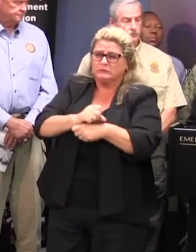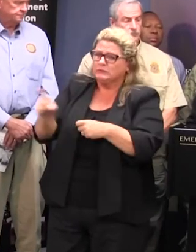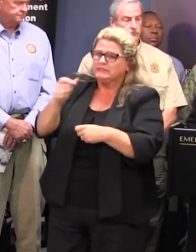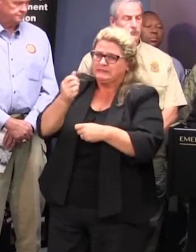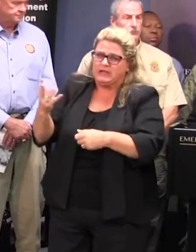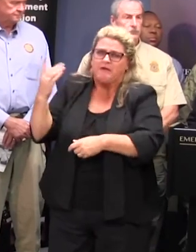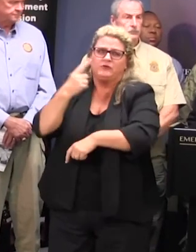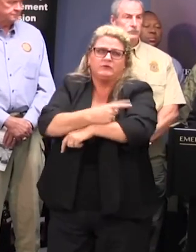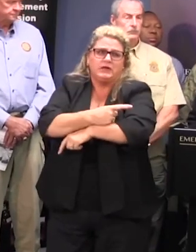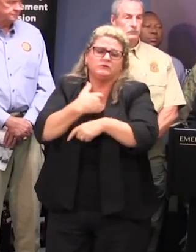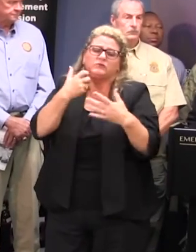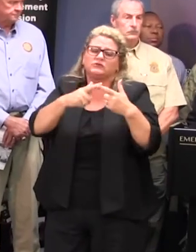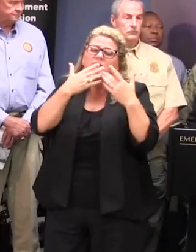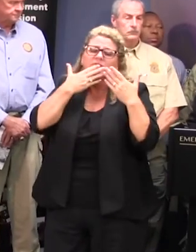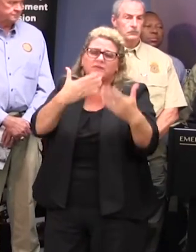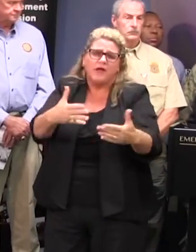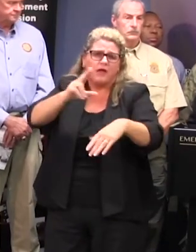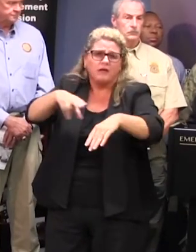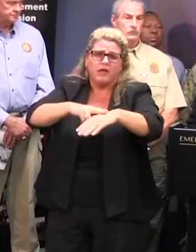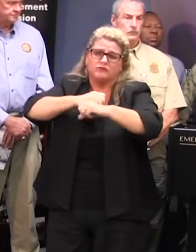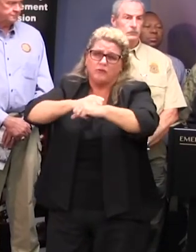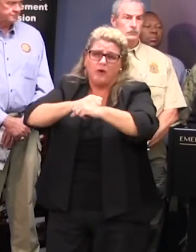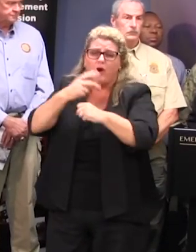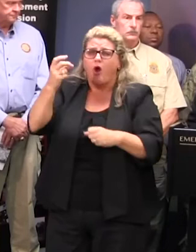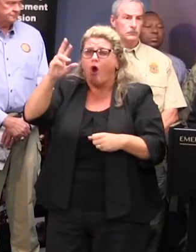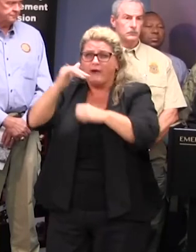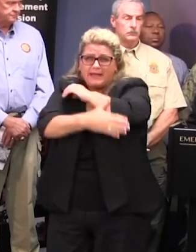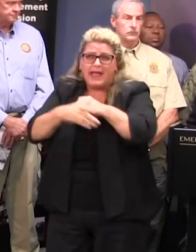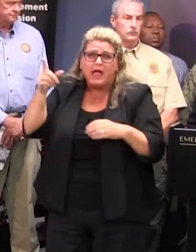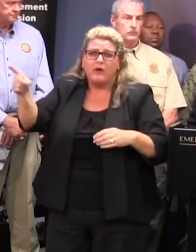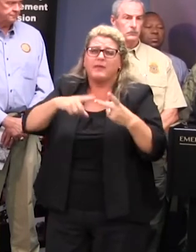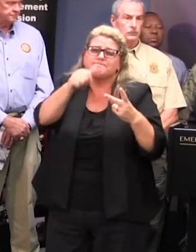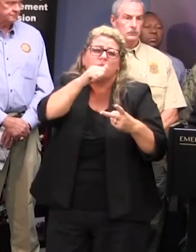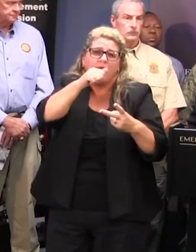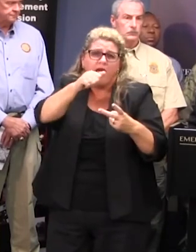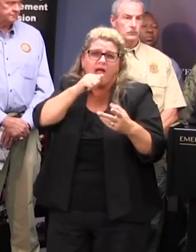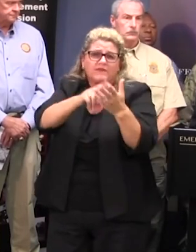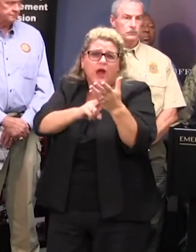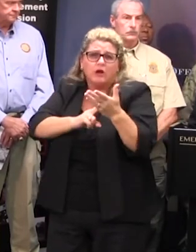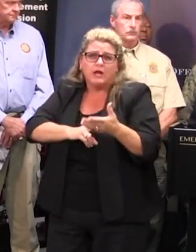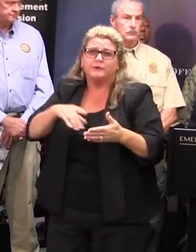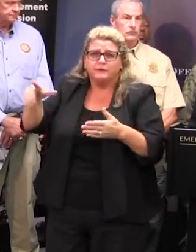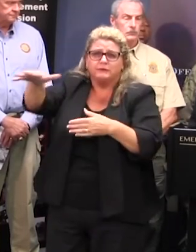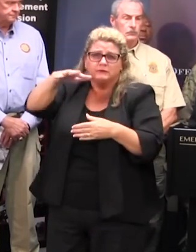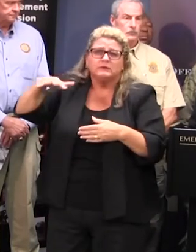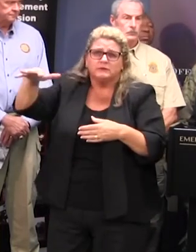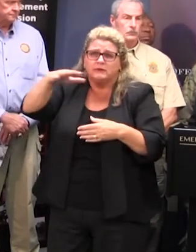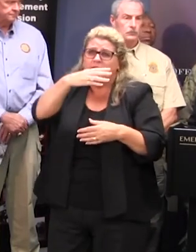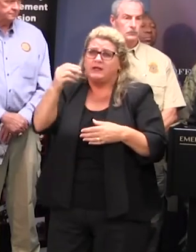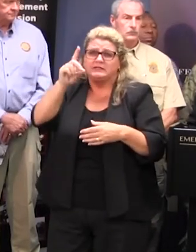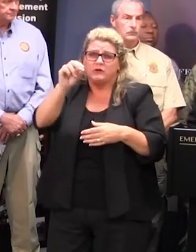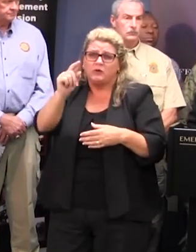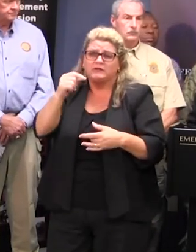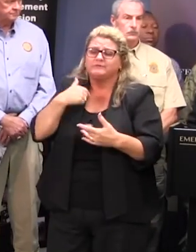i want to thank the national guard ori county private contractors from that region as well as the